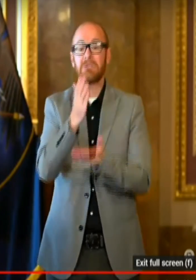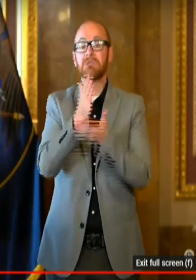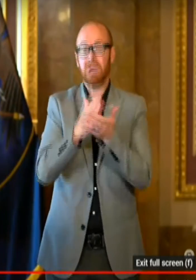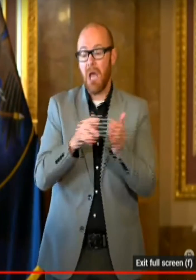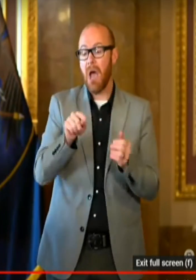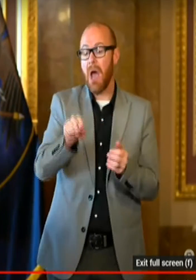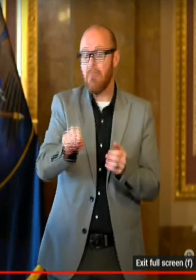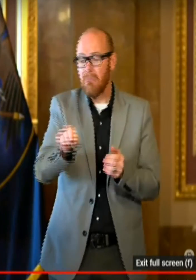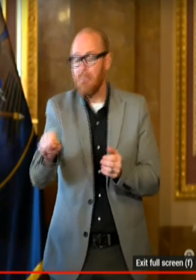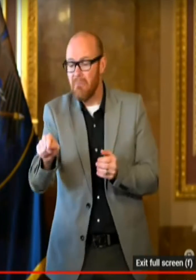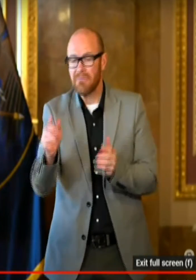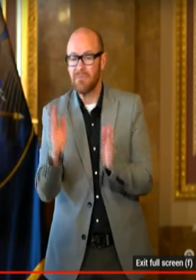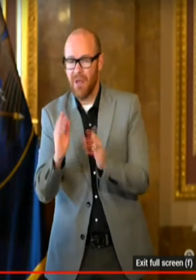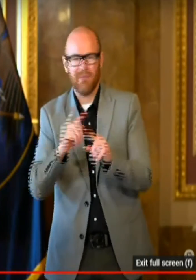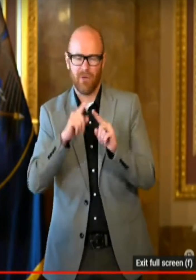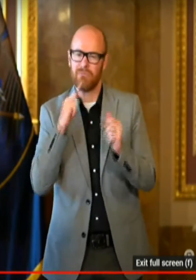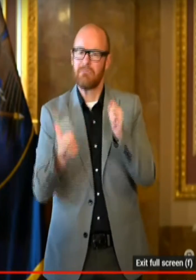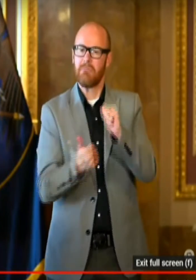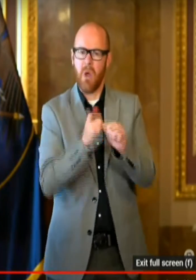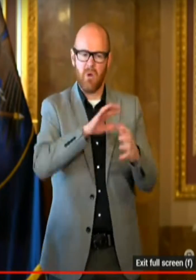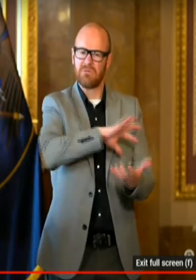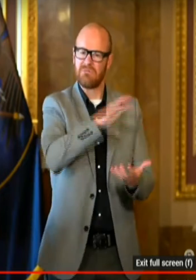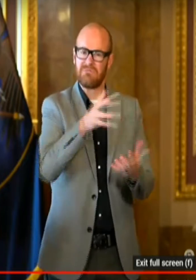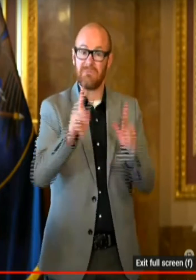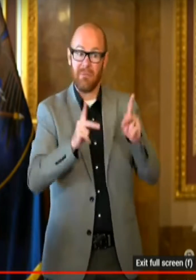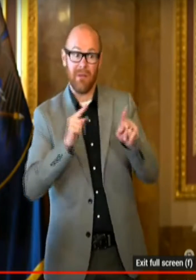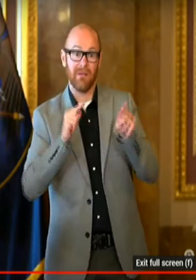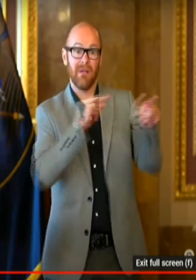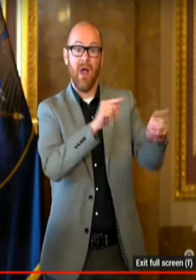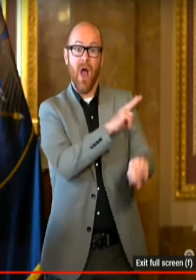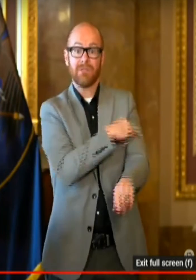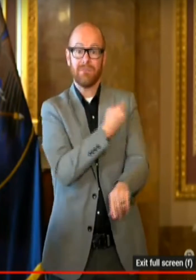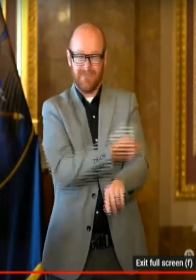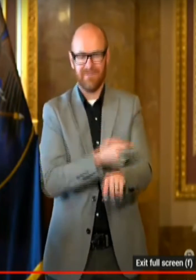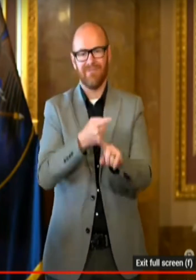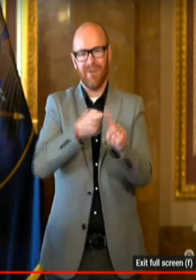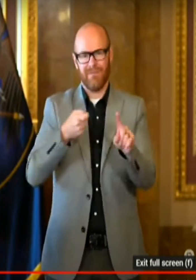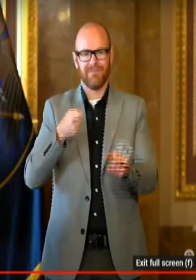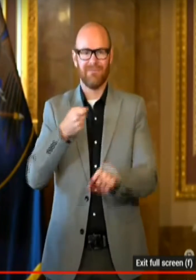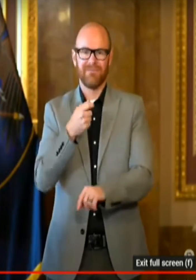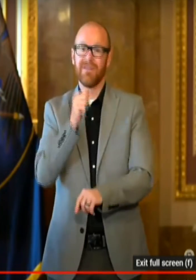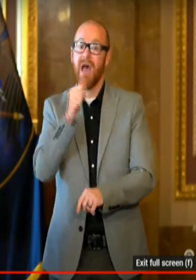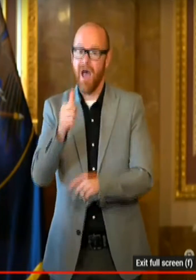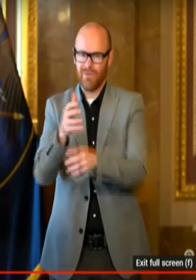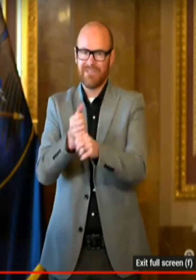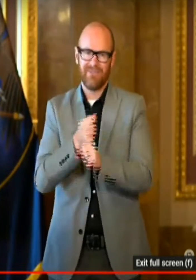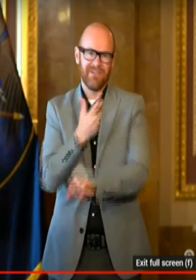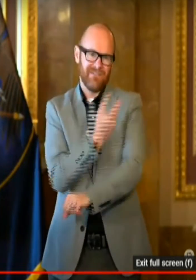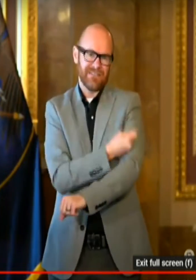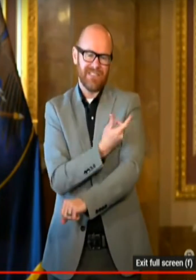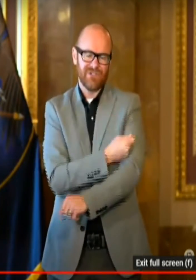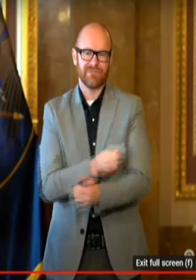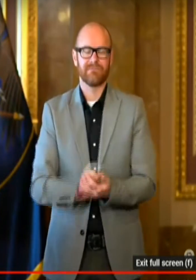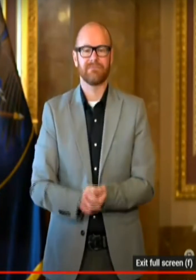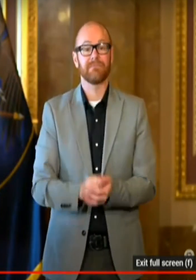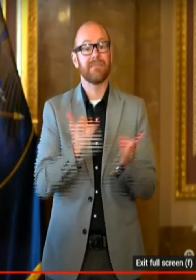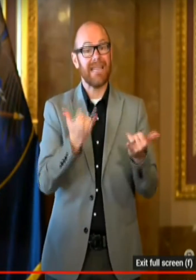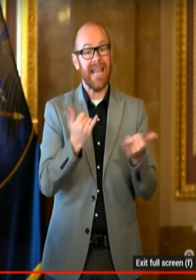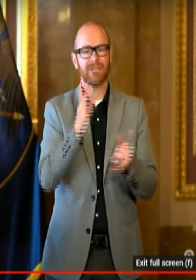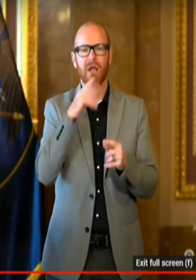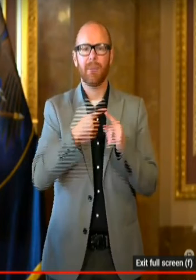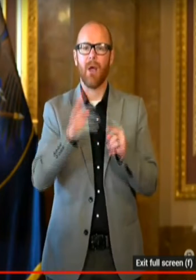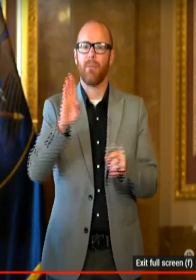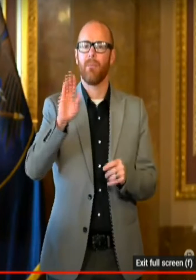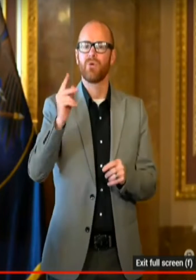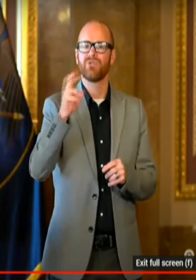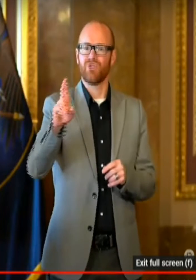ICU admissions. Now, as far as boosters go, we still have a long way to go to make sure that people are adequately protected.